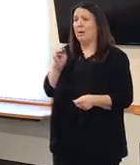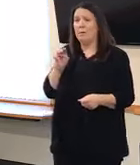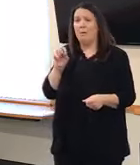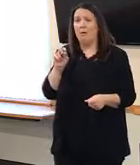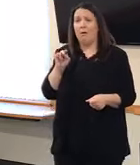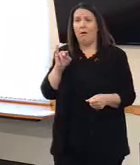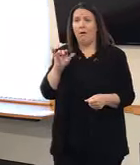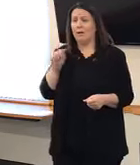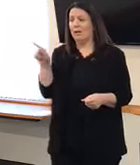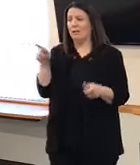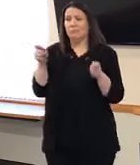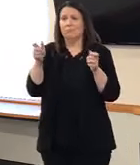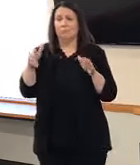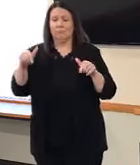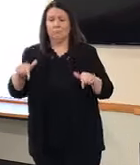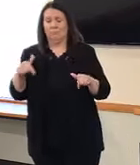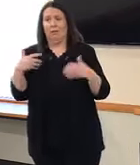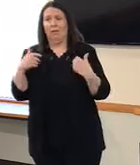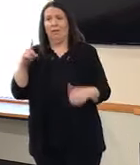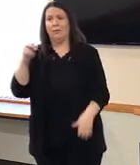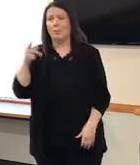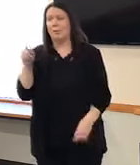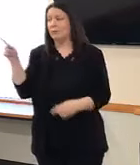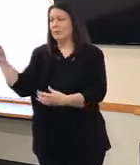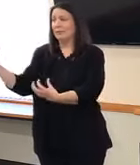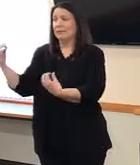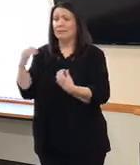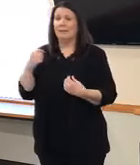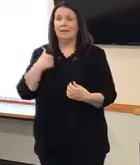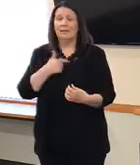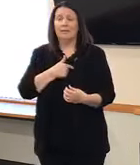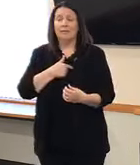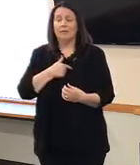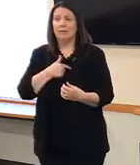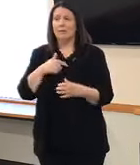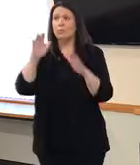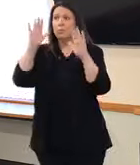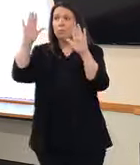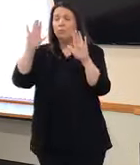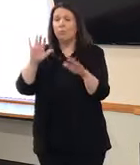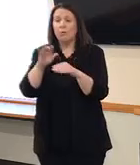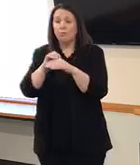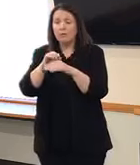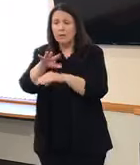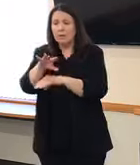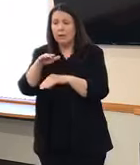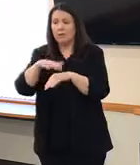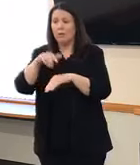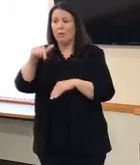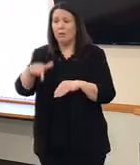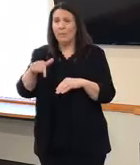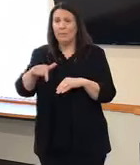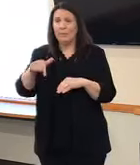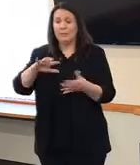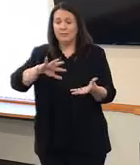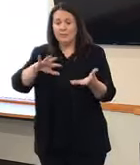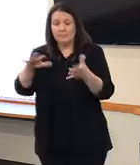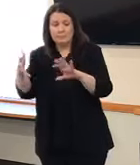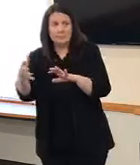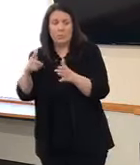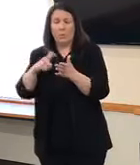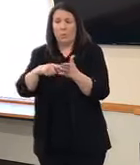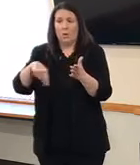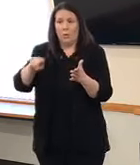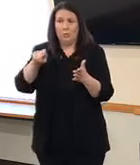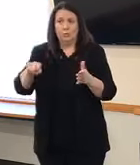She and her teams have given us consistent guidance on this pandemic and the steps we should all be